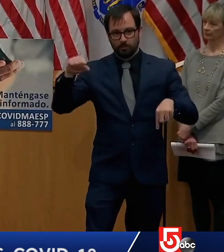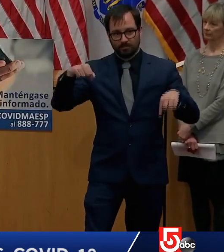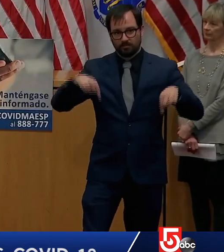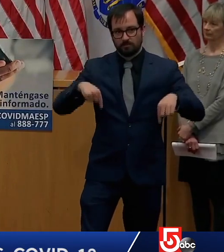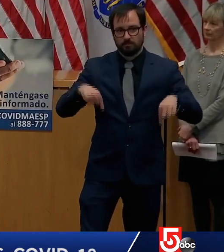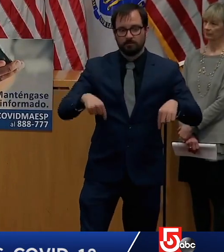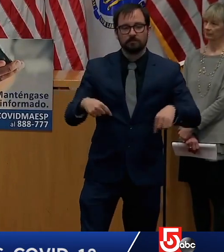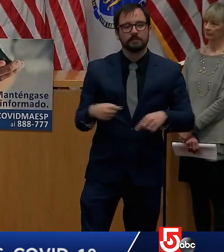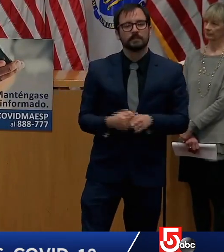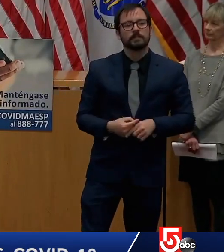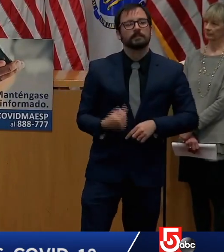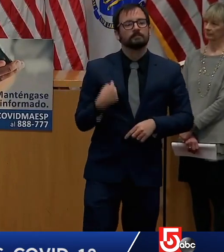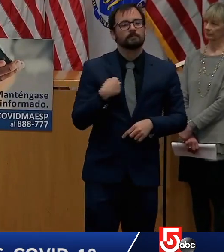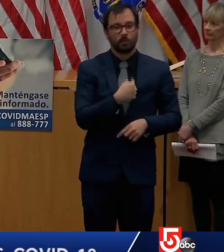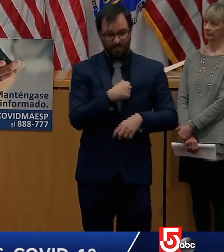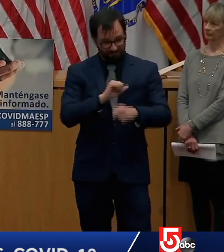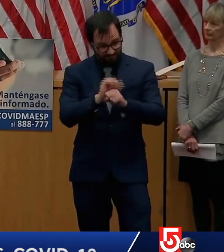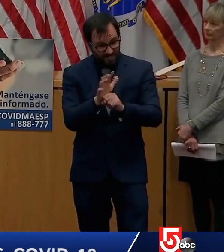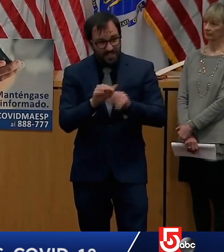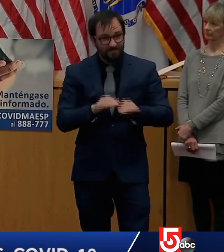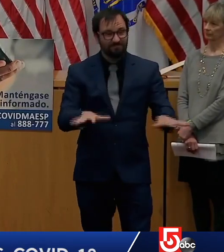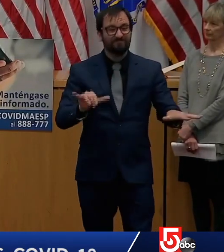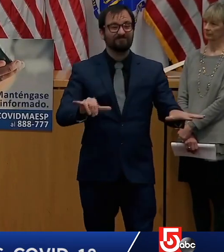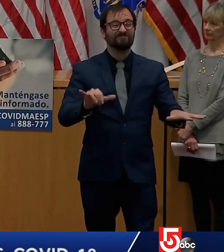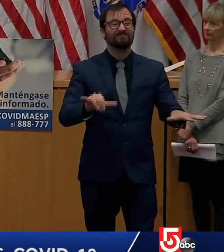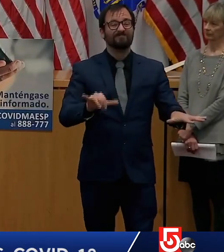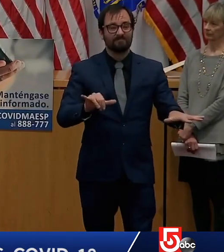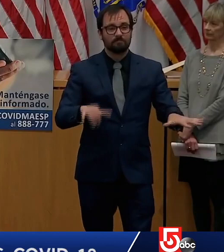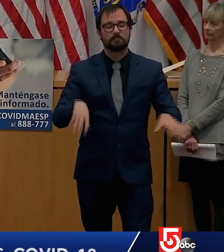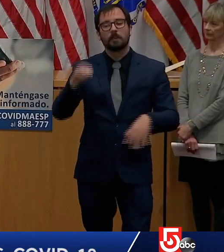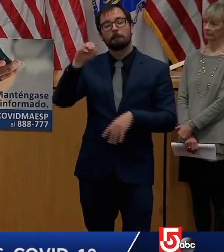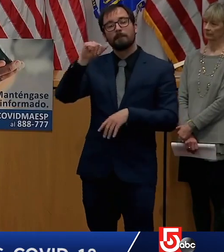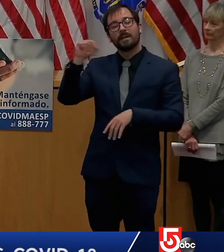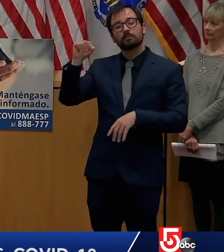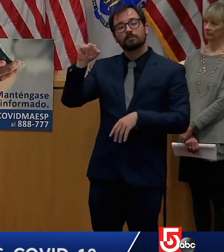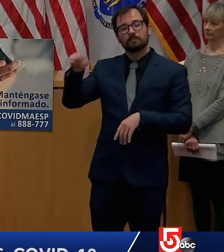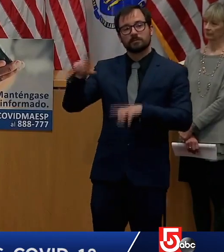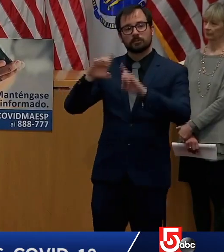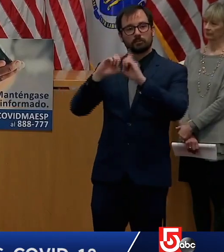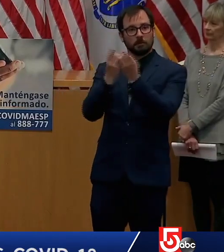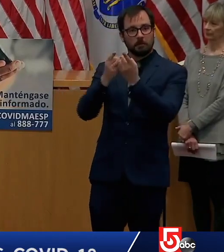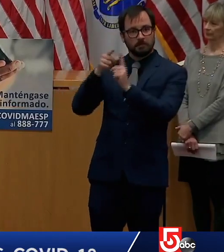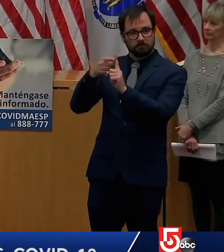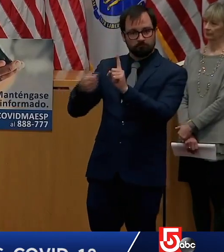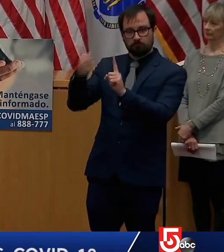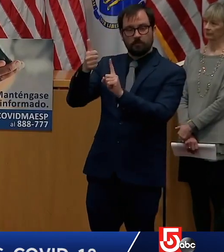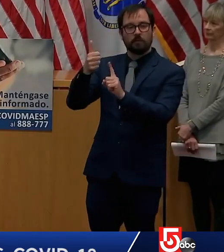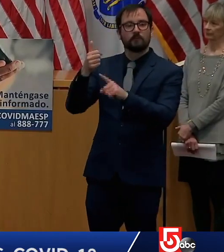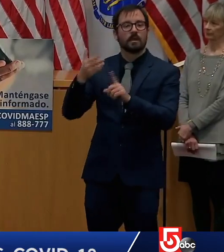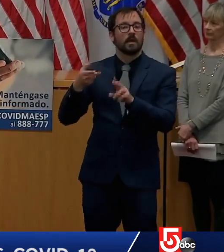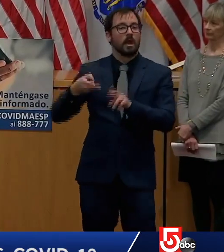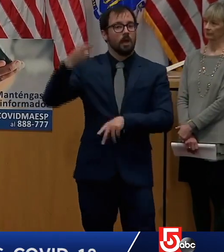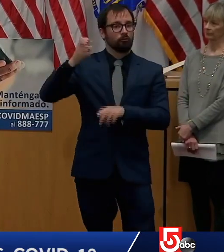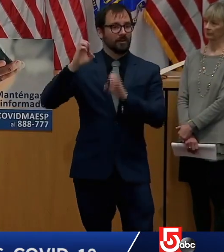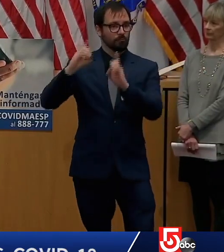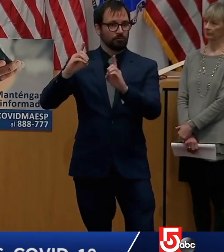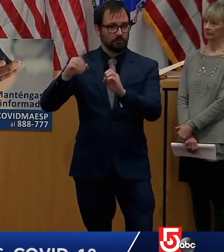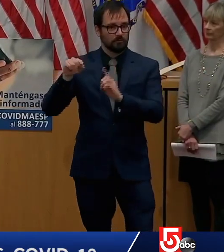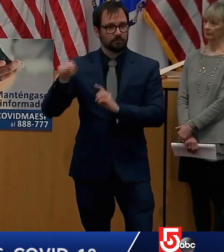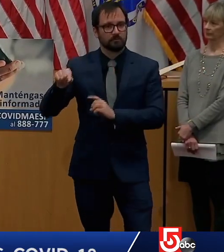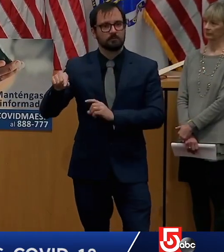is deferring scheduled repayments for its non-interest loan program for a period of four months.